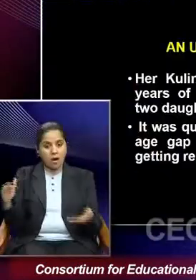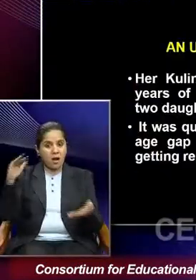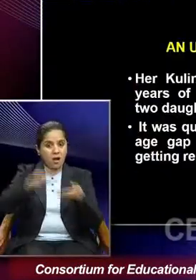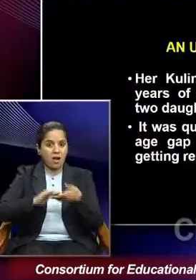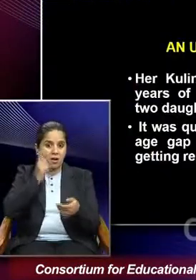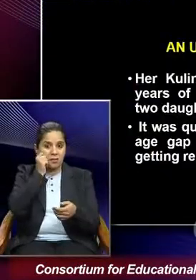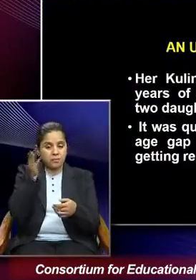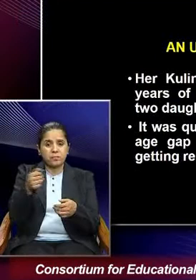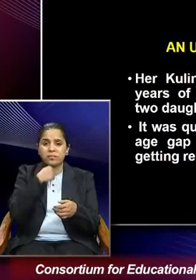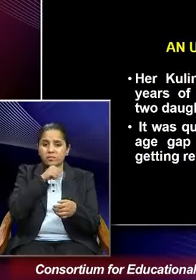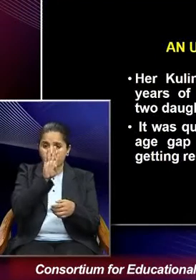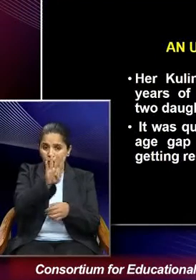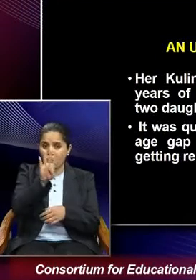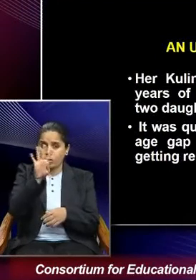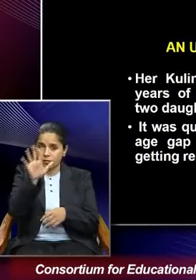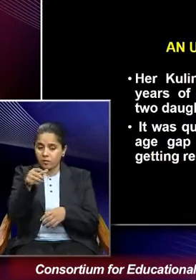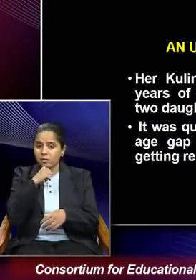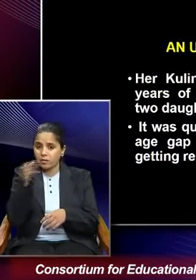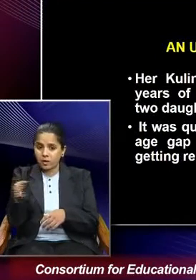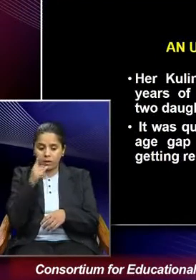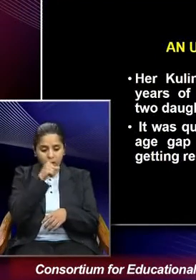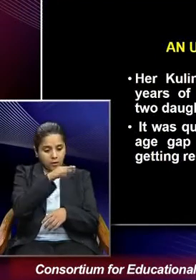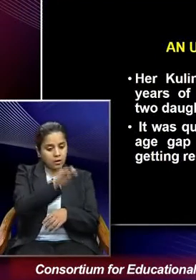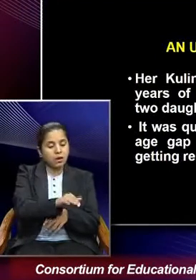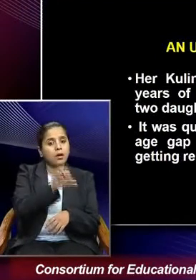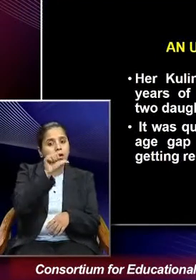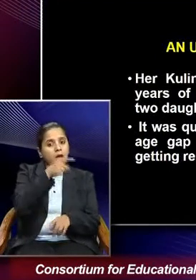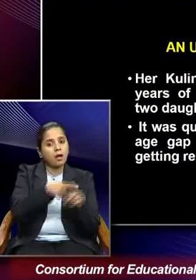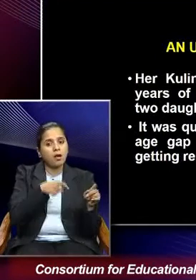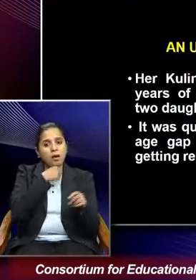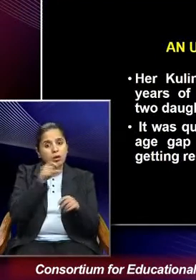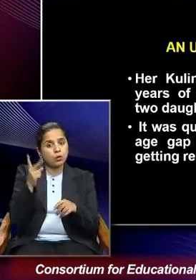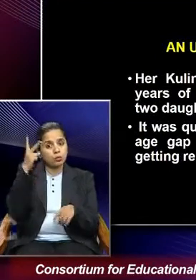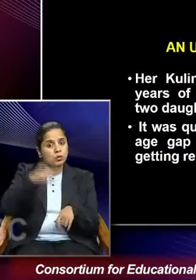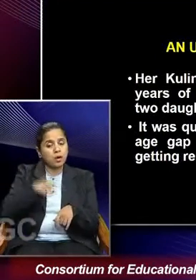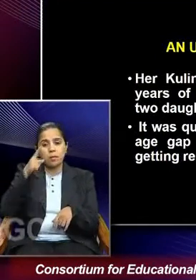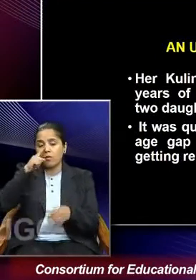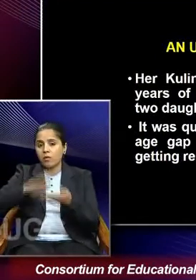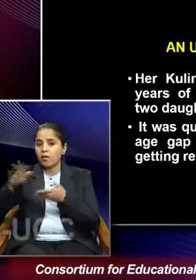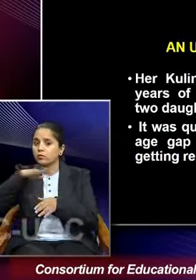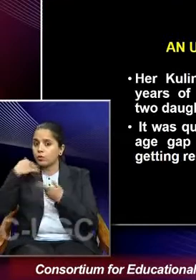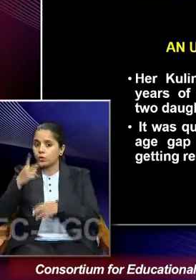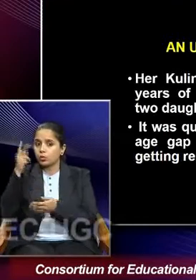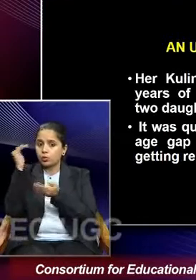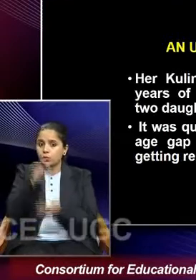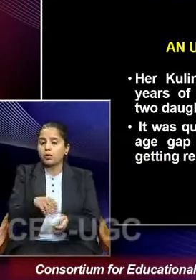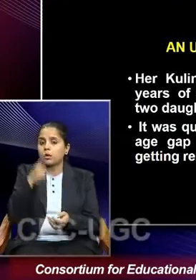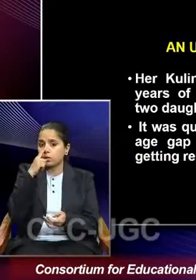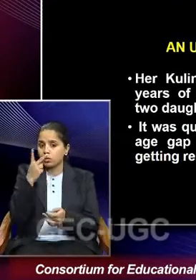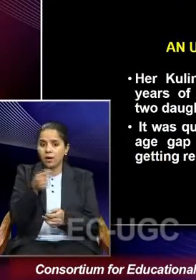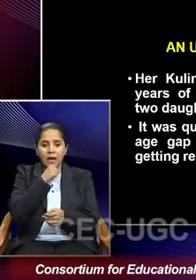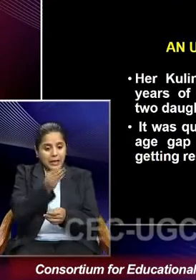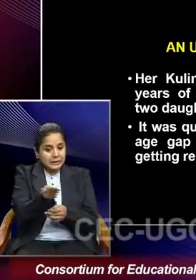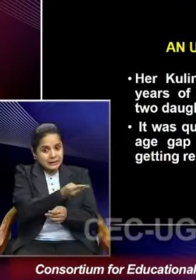was 45 years of age, twice widowed with two daughters nearly her